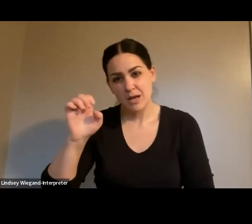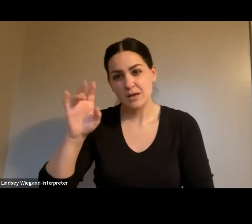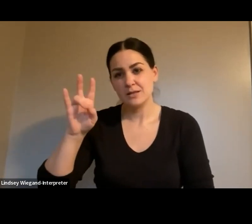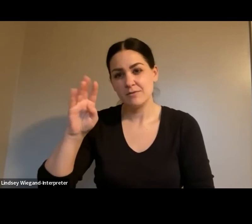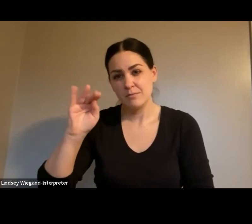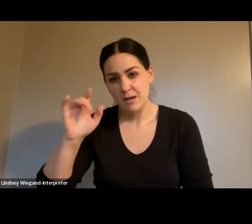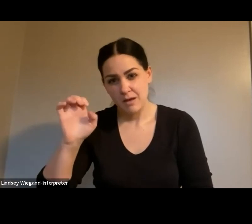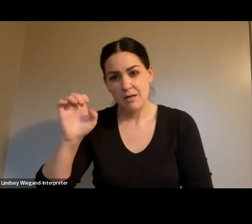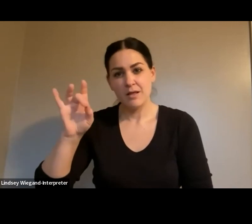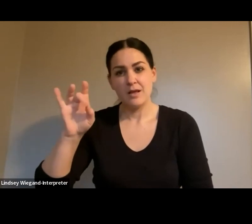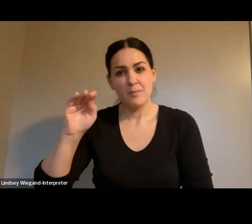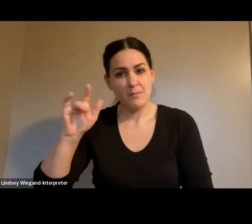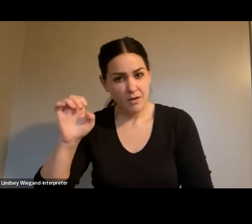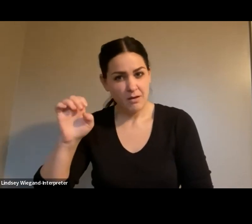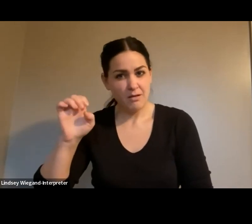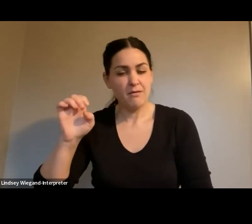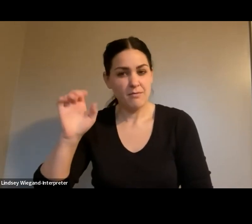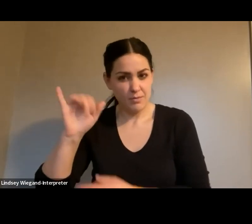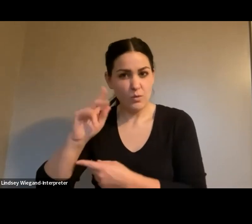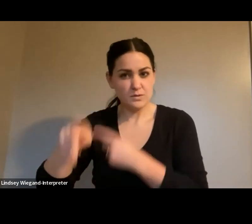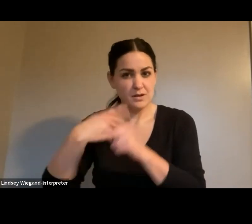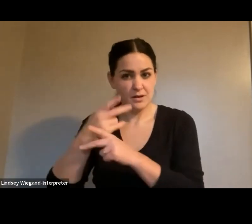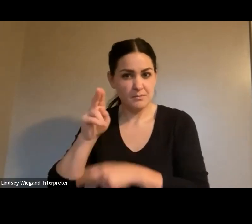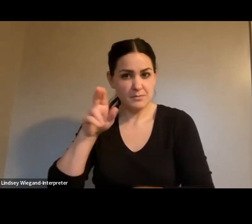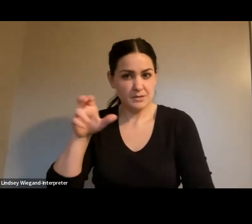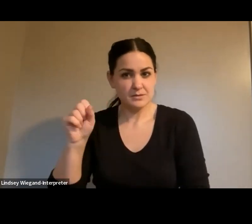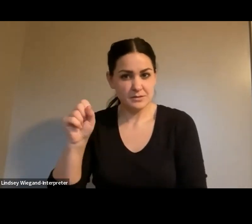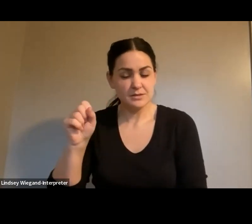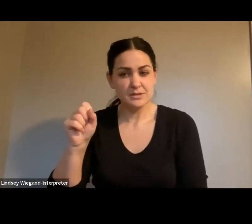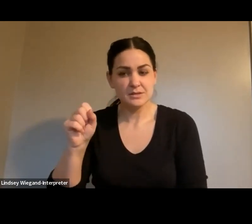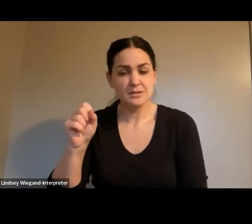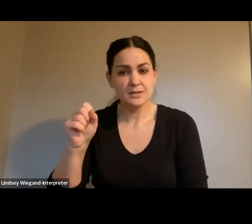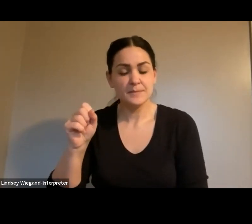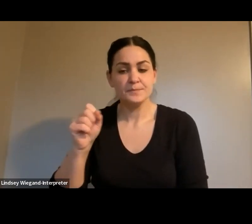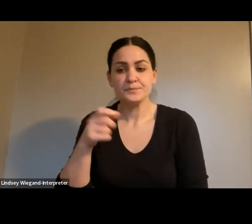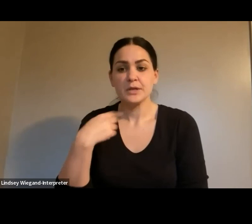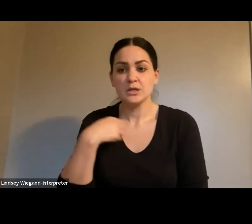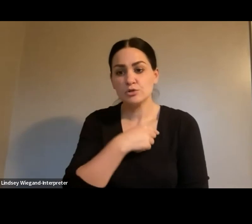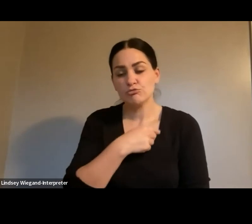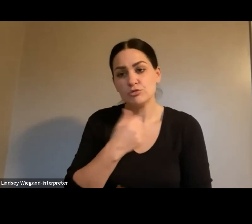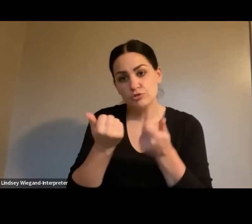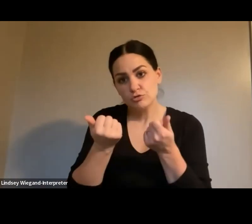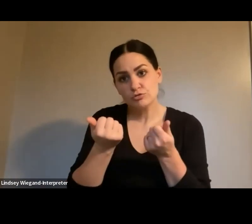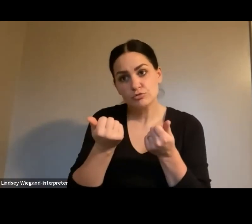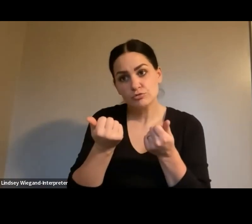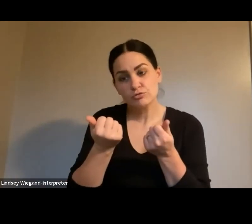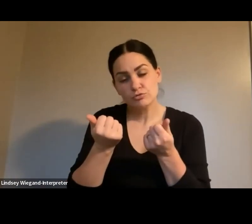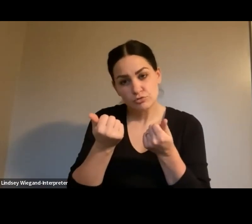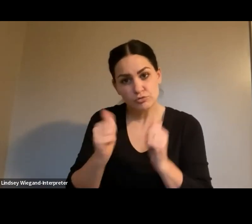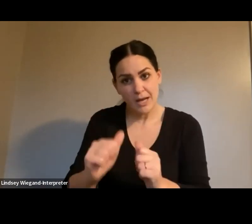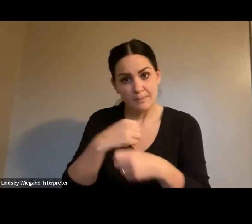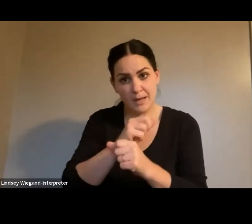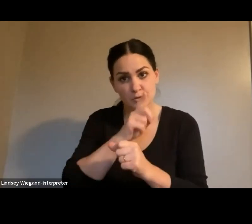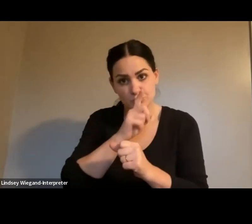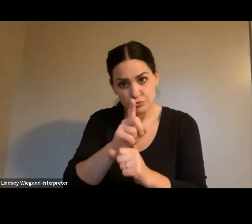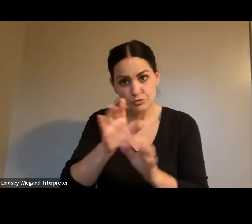So where we're trying to get these interlines so that they're all